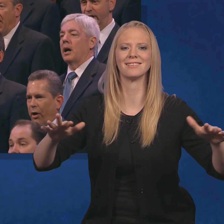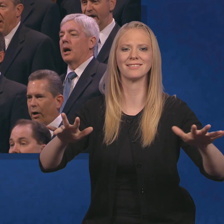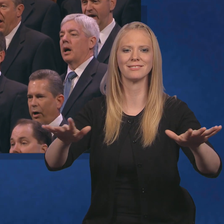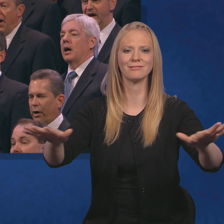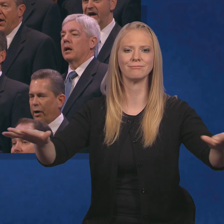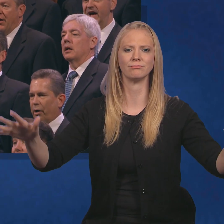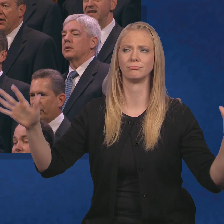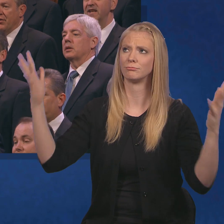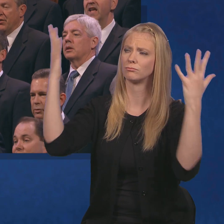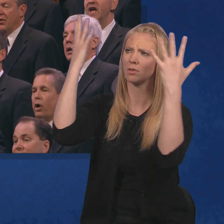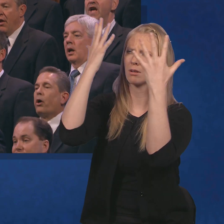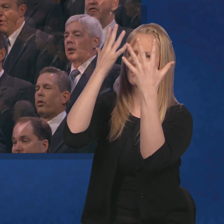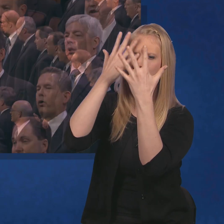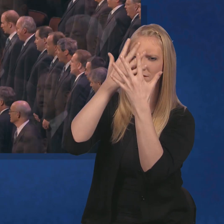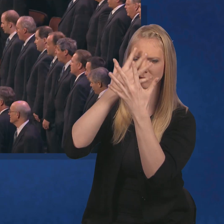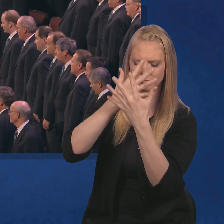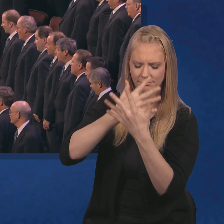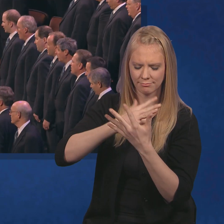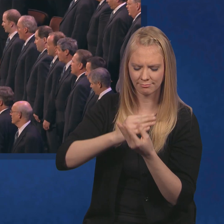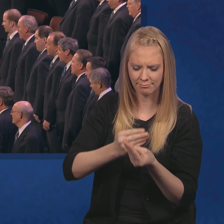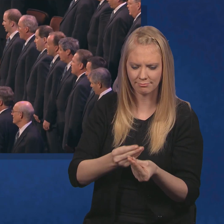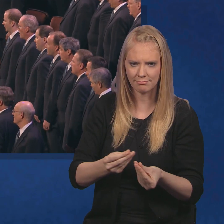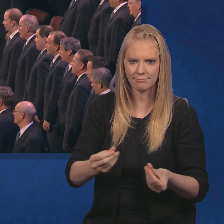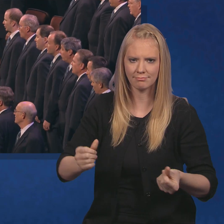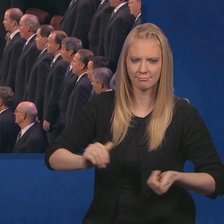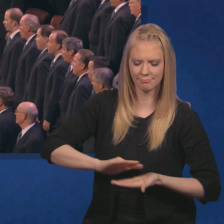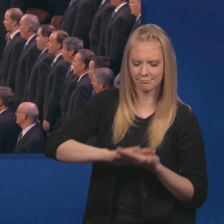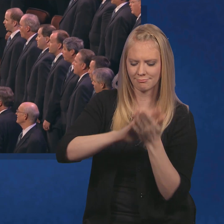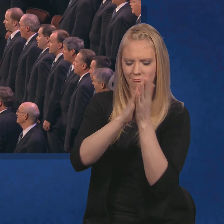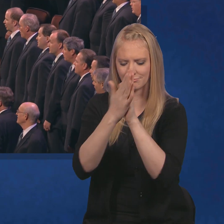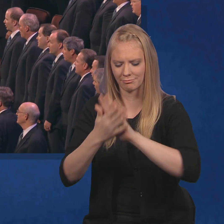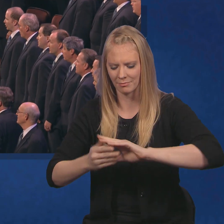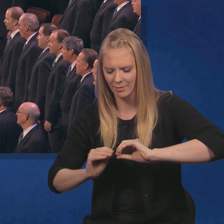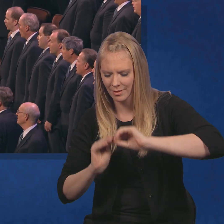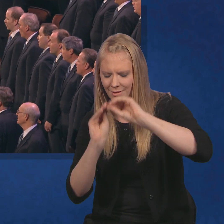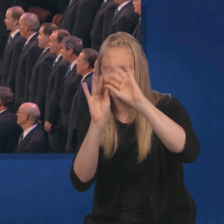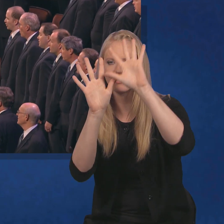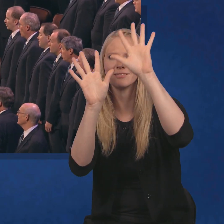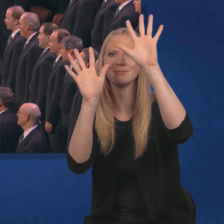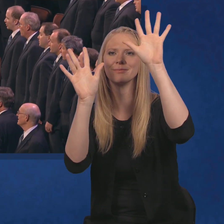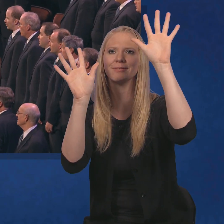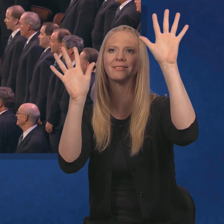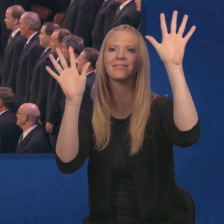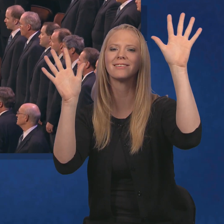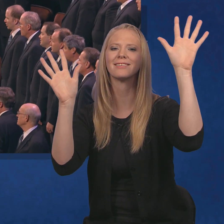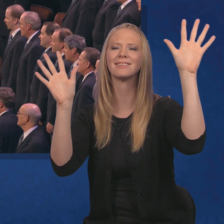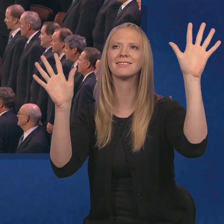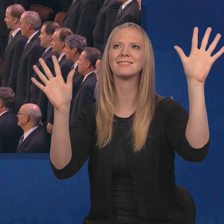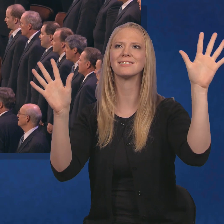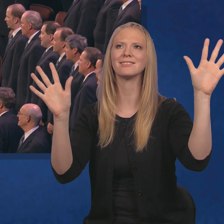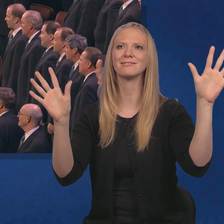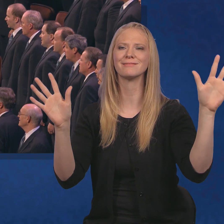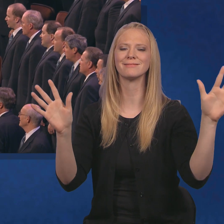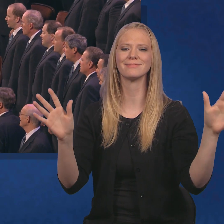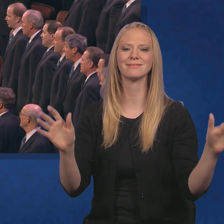expanding, The veil o'er the earth is